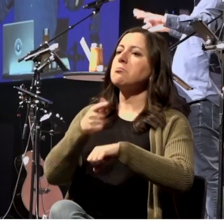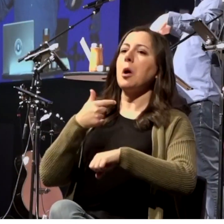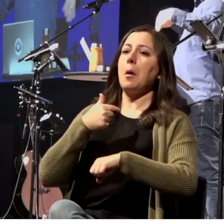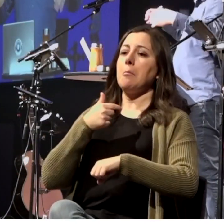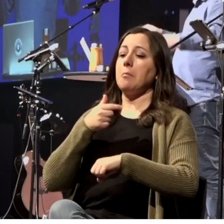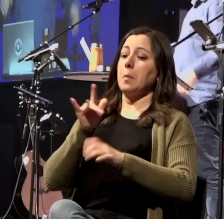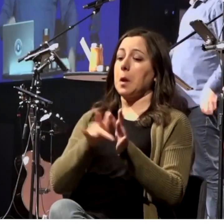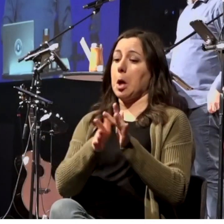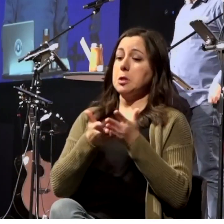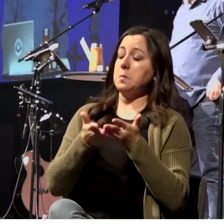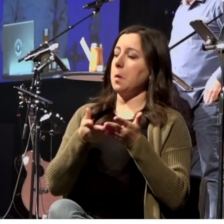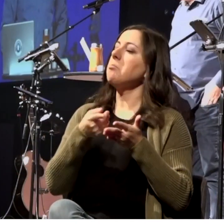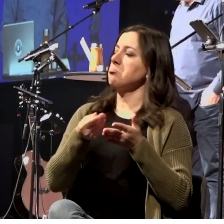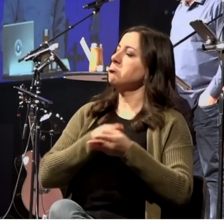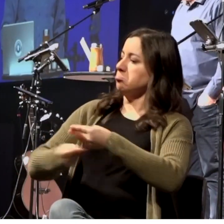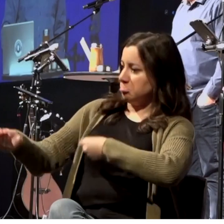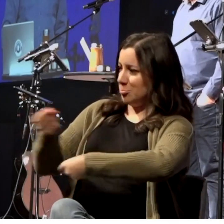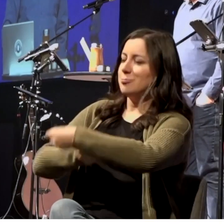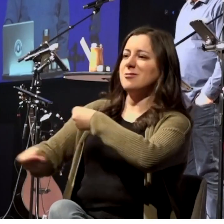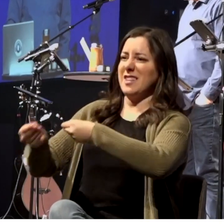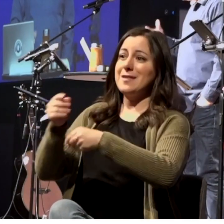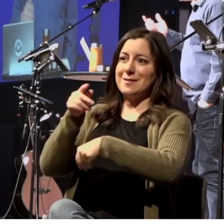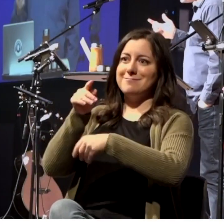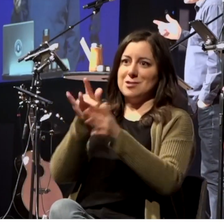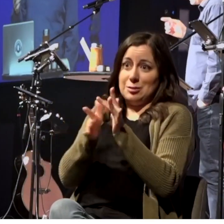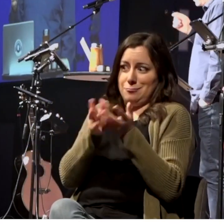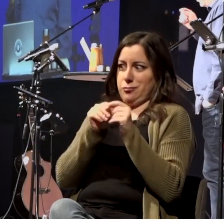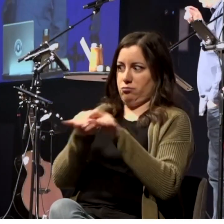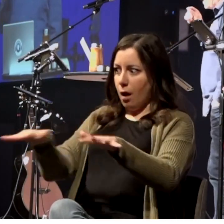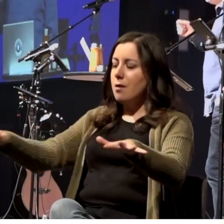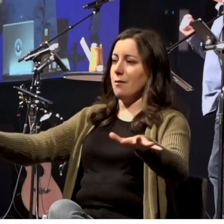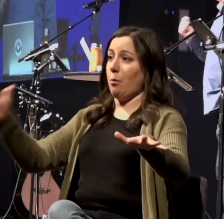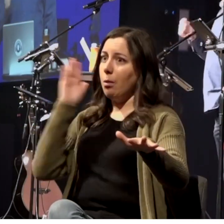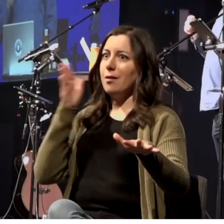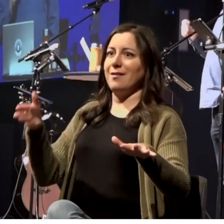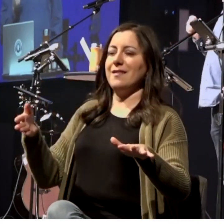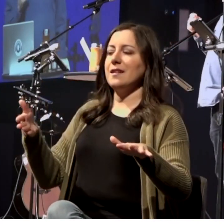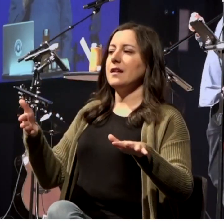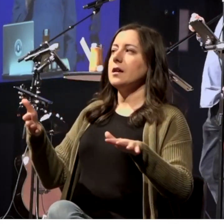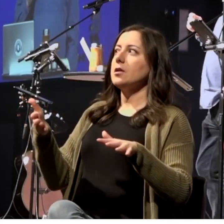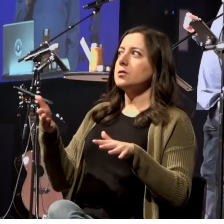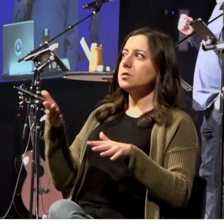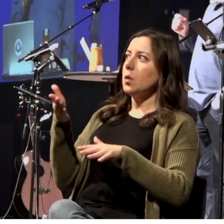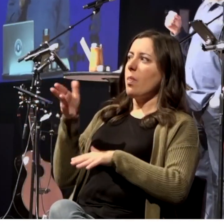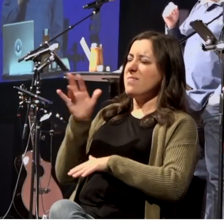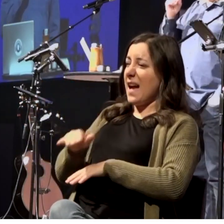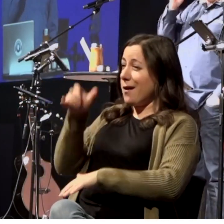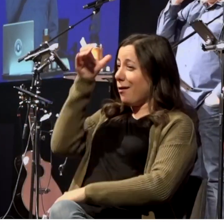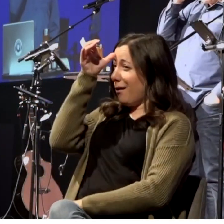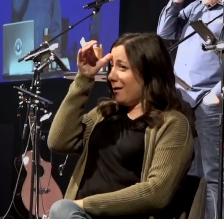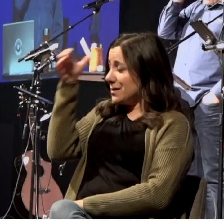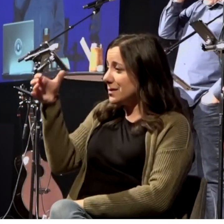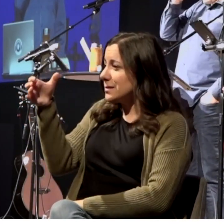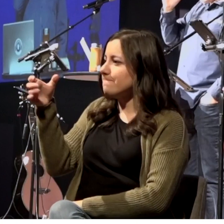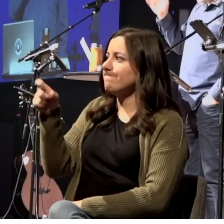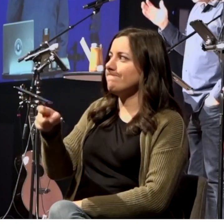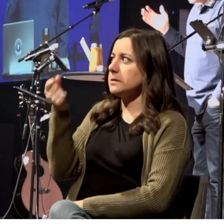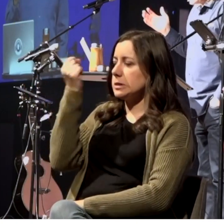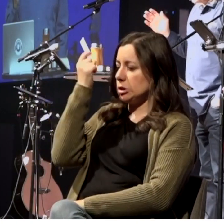So that's what Paul would do. Now, here's the thing. We need to understand this concept because, I mean, that's not to say